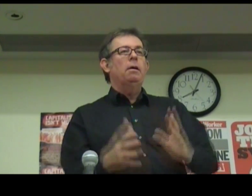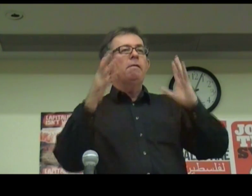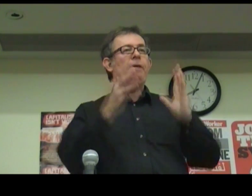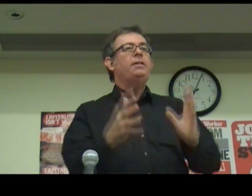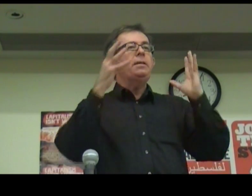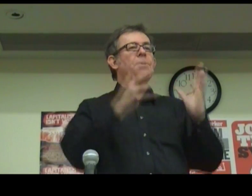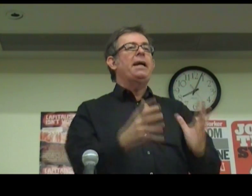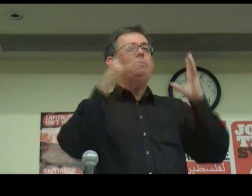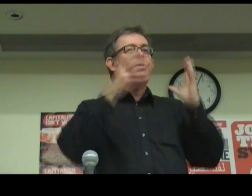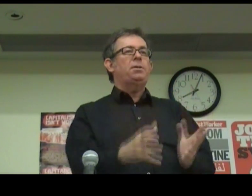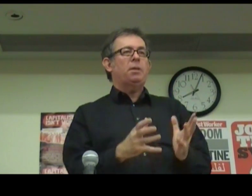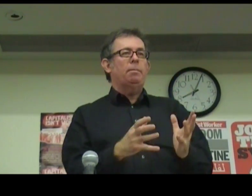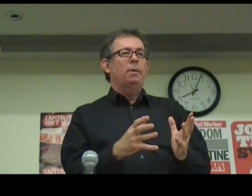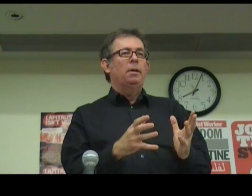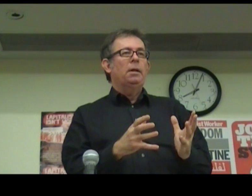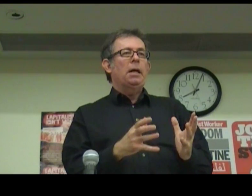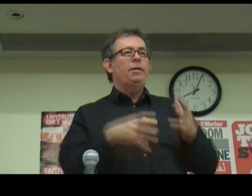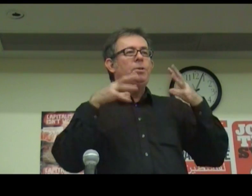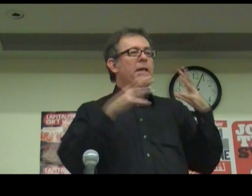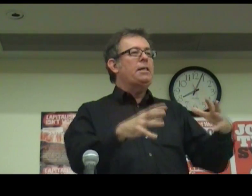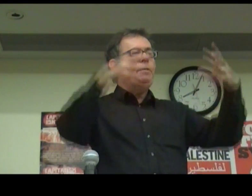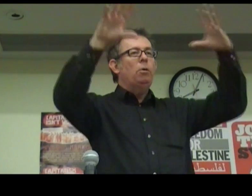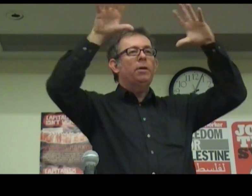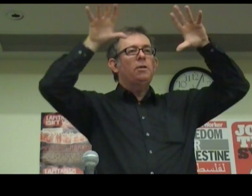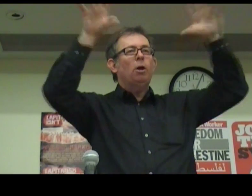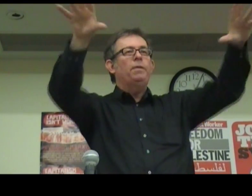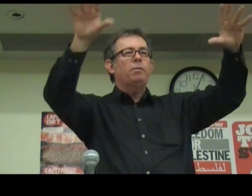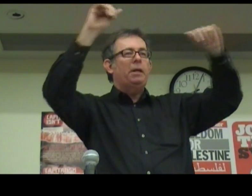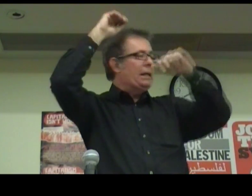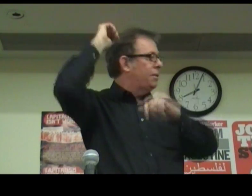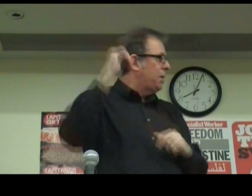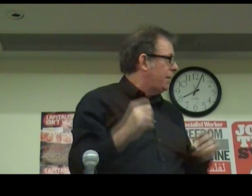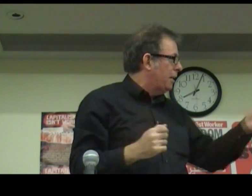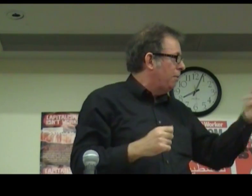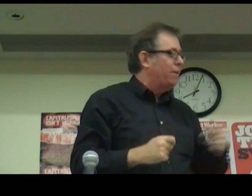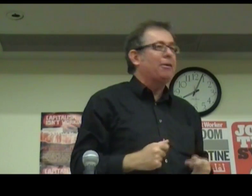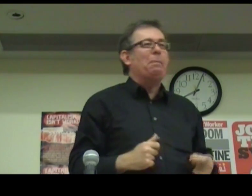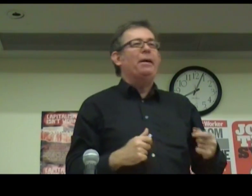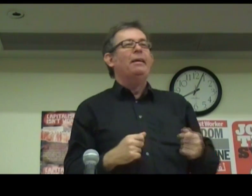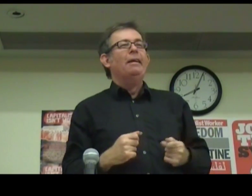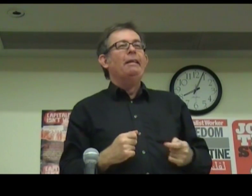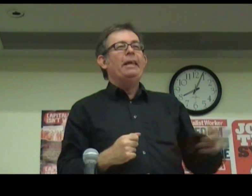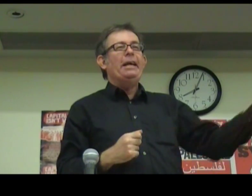fighting the same system. And you see it if you look at the top of the ruling classes. I didn't know the figure about the